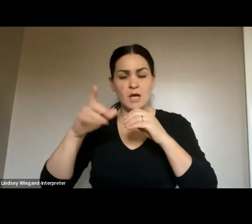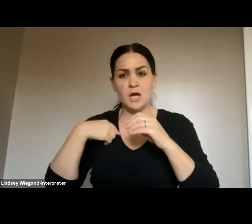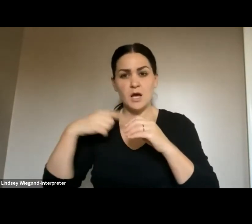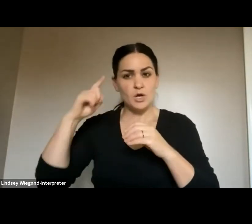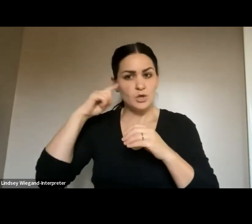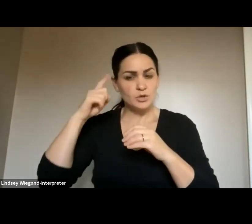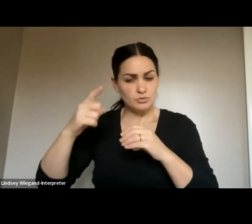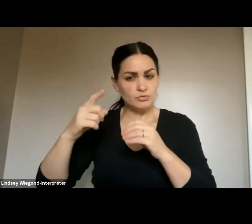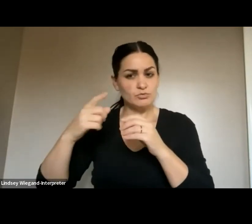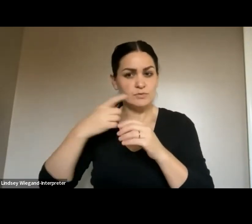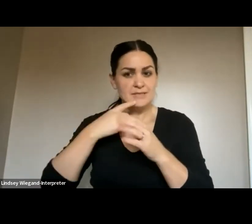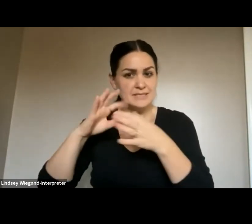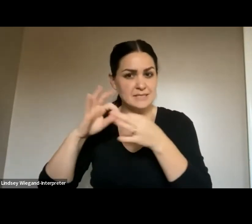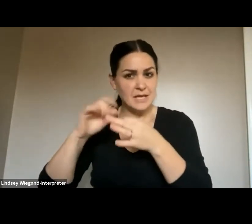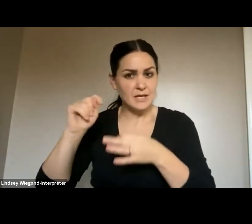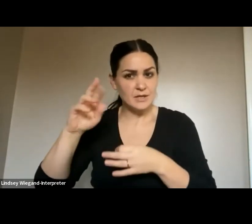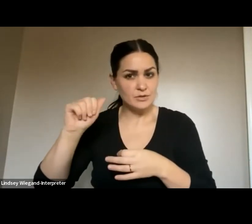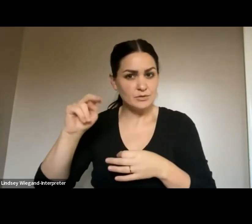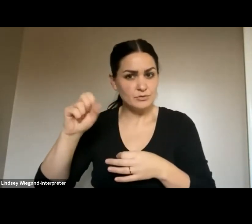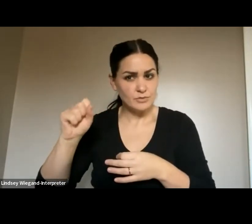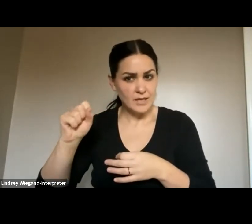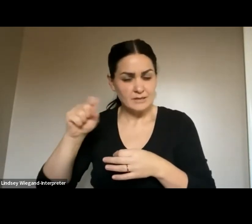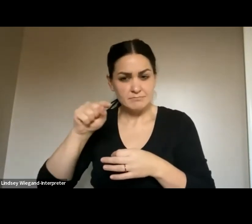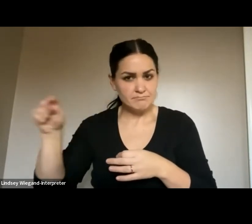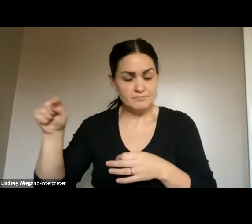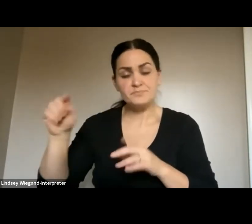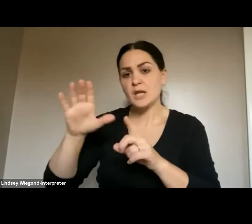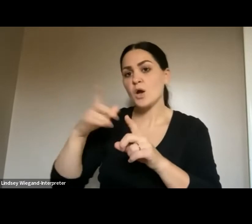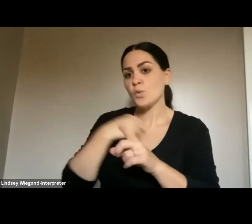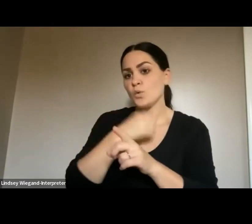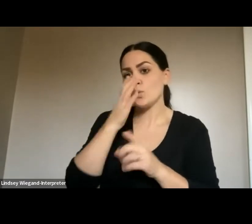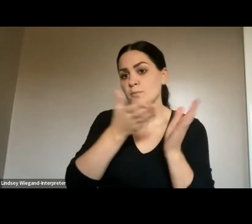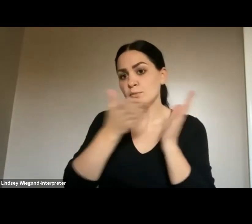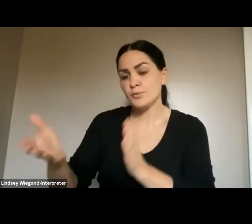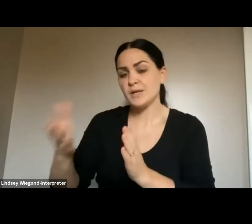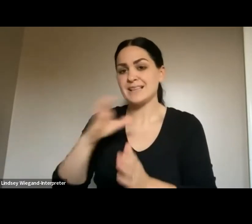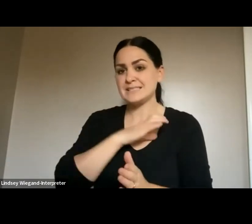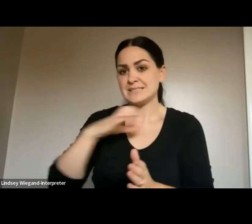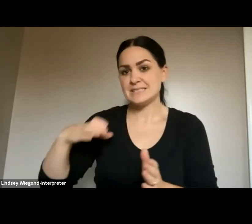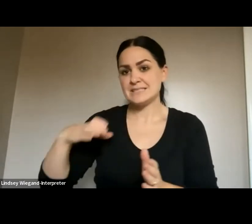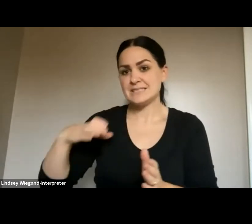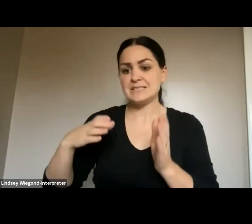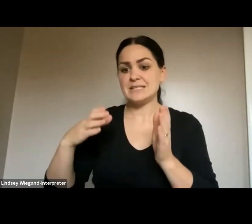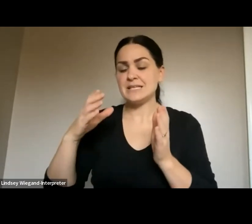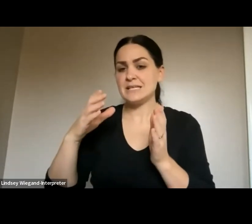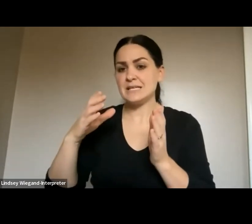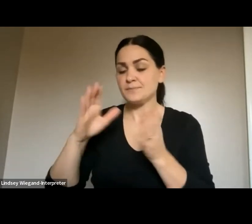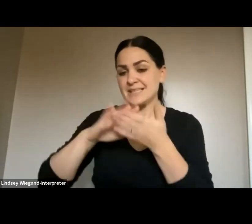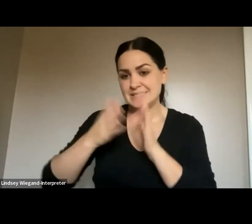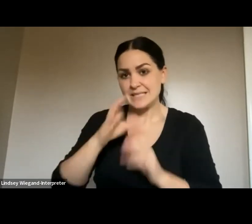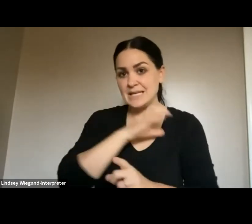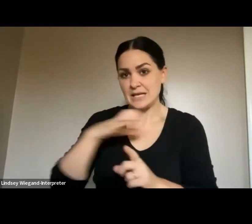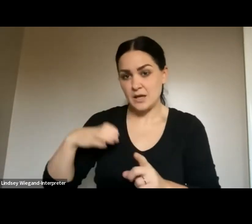Um, we're going to be bringing, uh, to city council, the results of the RFP for the providers.